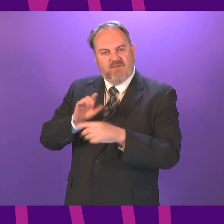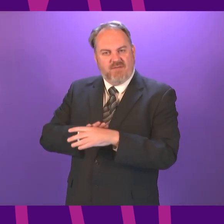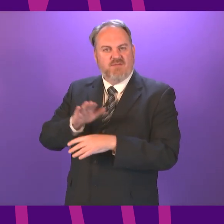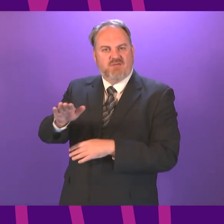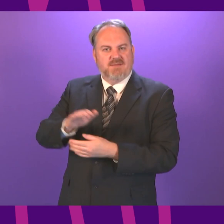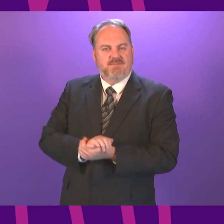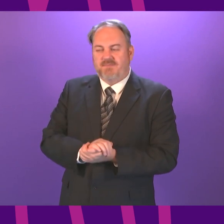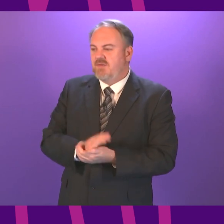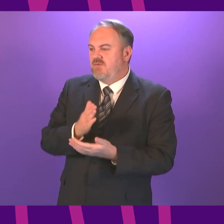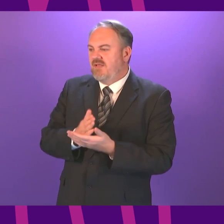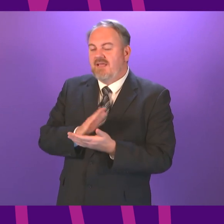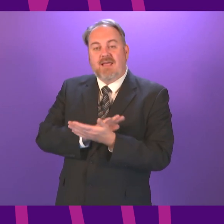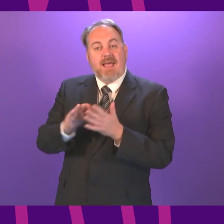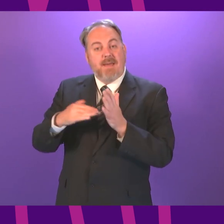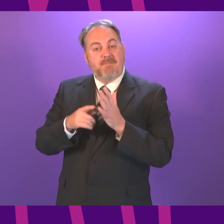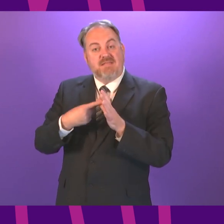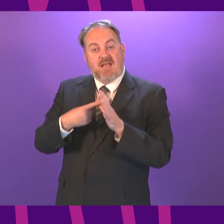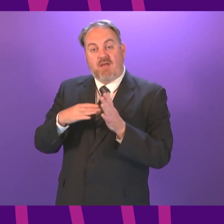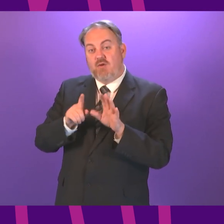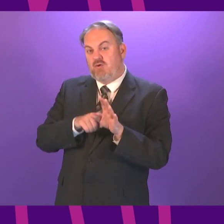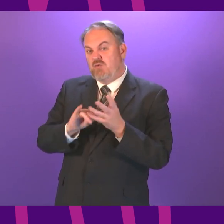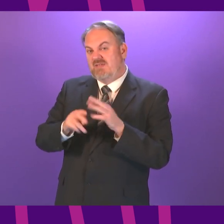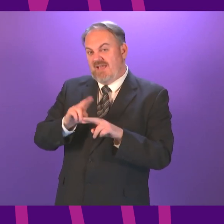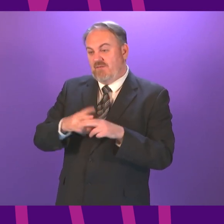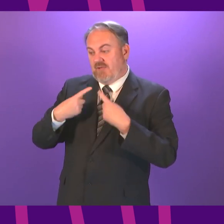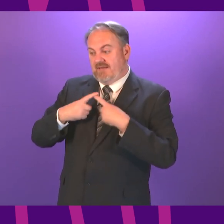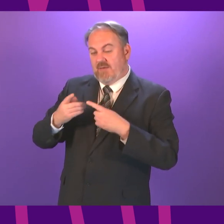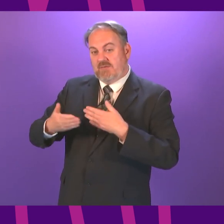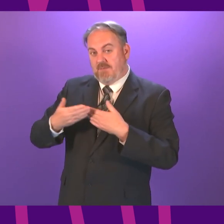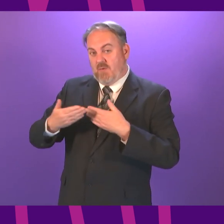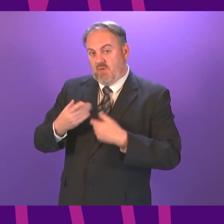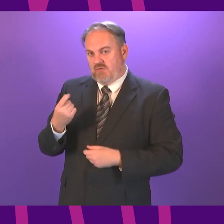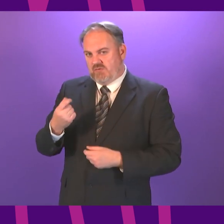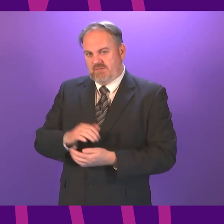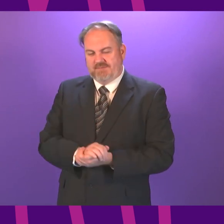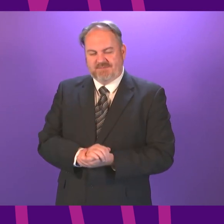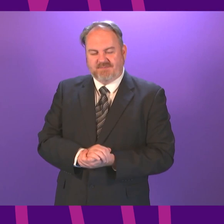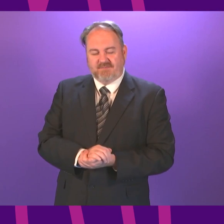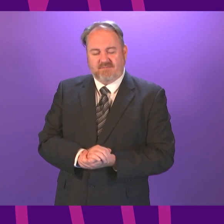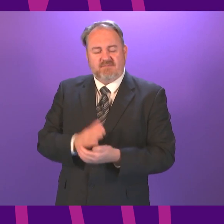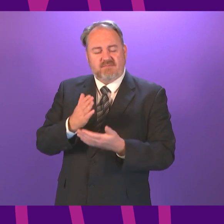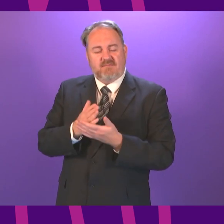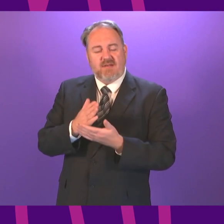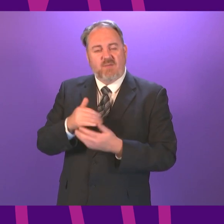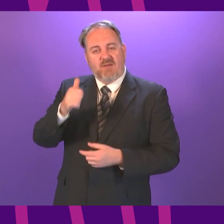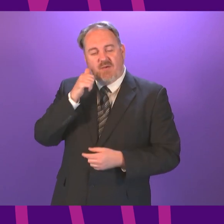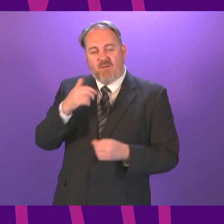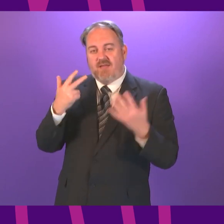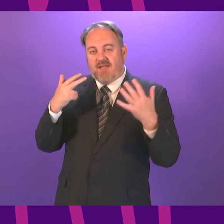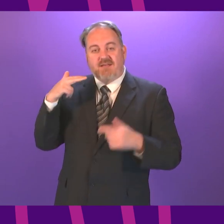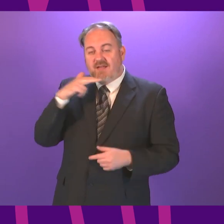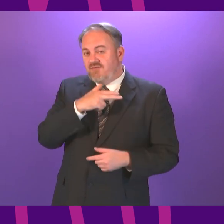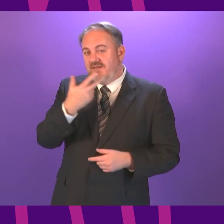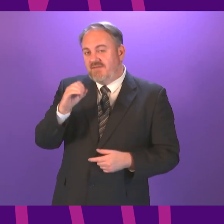plans and Hamza Yousaf will set out more detail of that shortly in terms of waiting times before the pandemic our £850 million